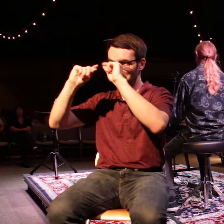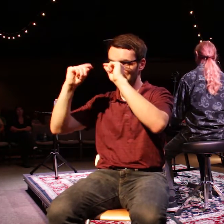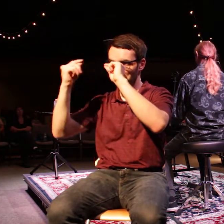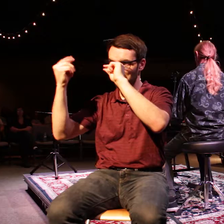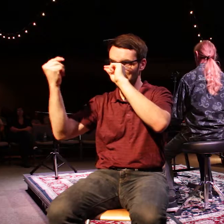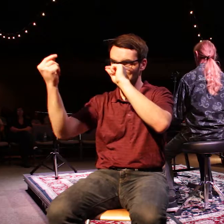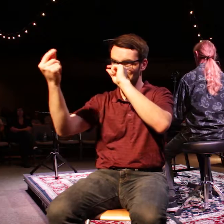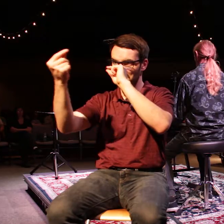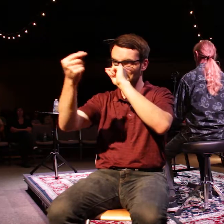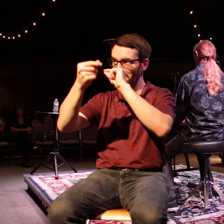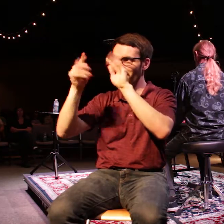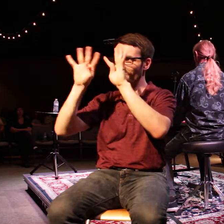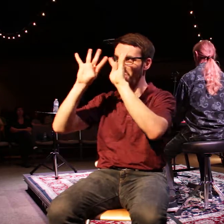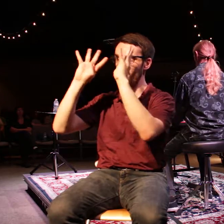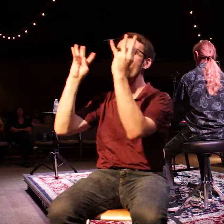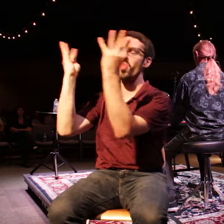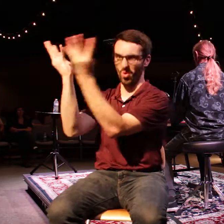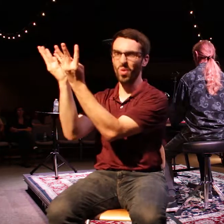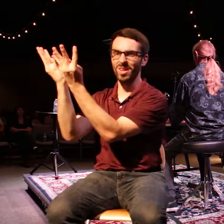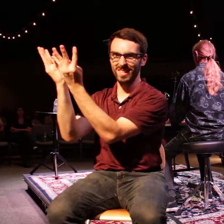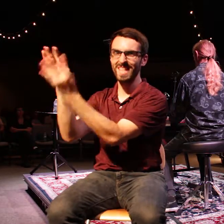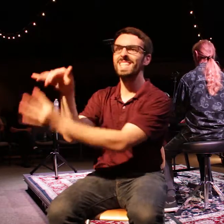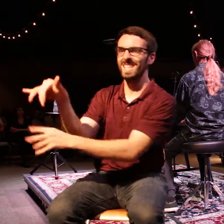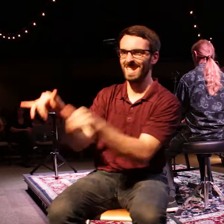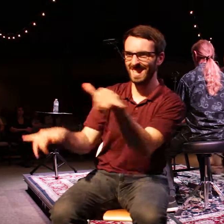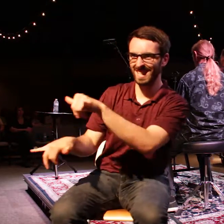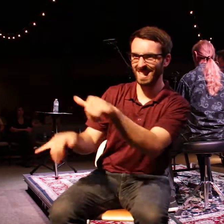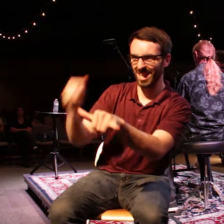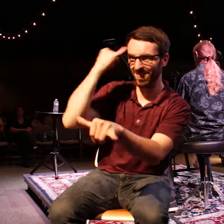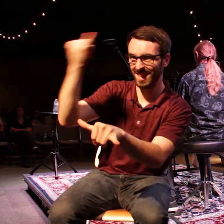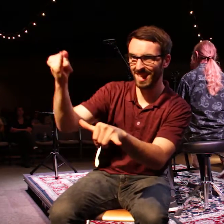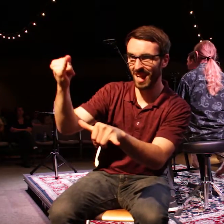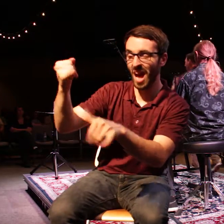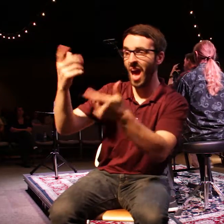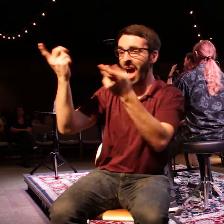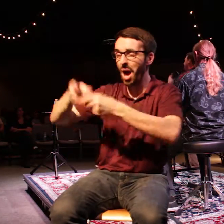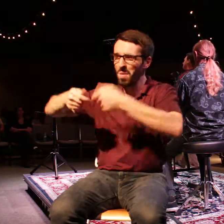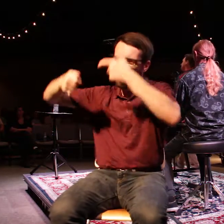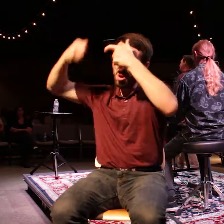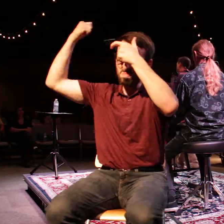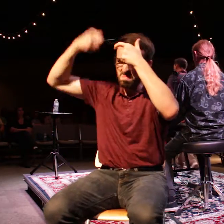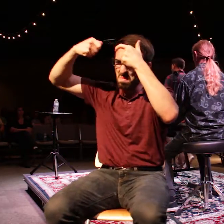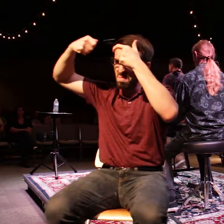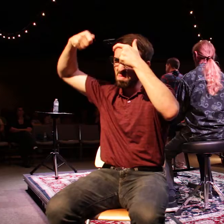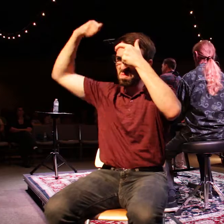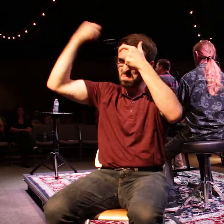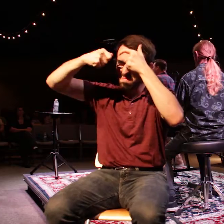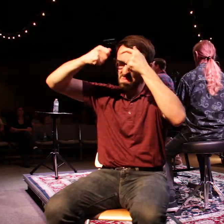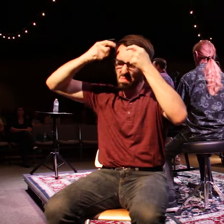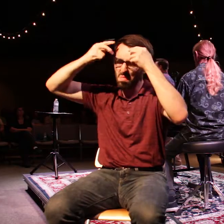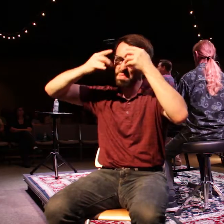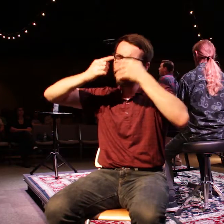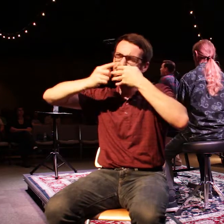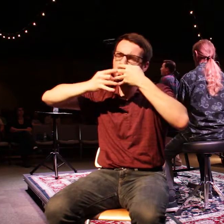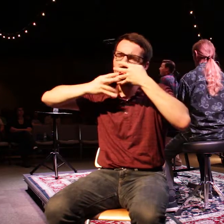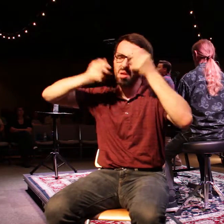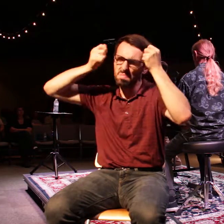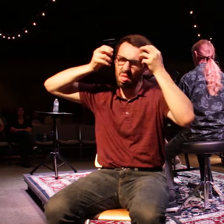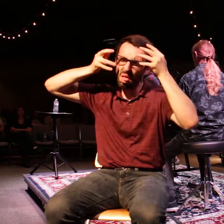And they take these thorns and thorns are pounded into Jesus' skull until the blood begins to flow. And symbolically, what the gospel writers are hoping